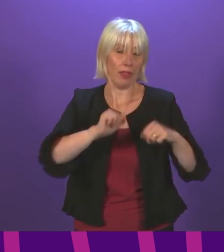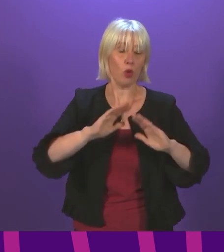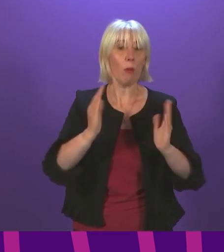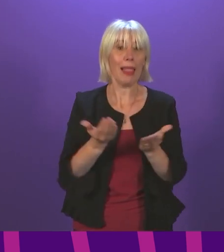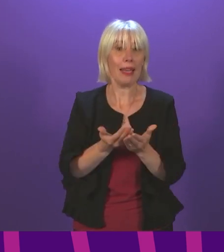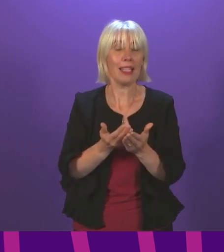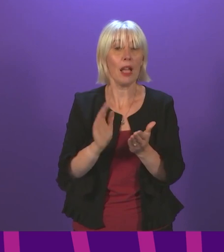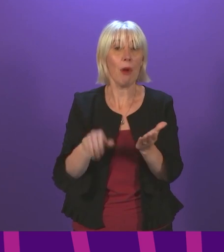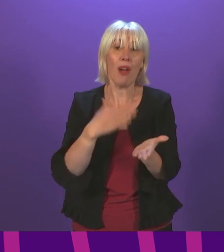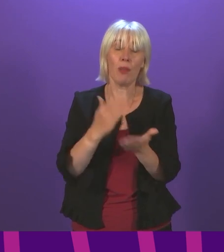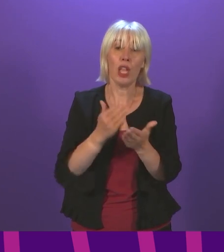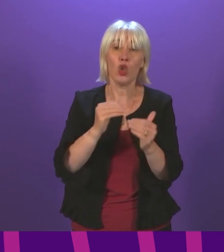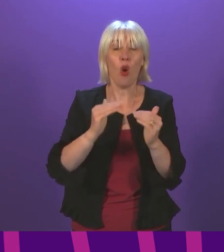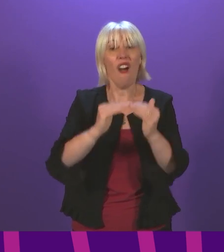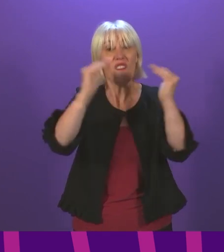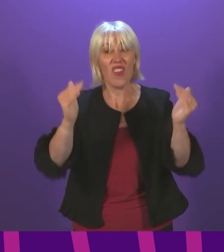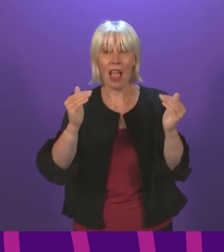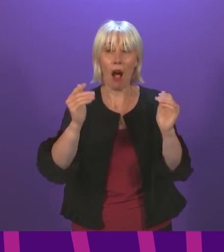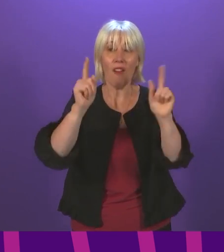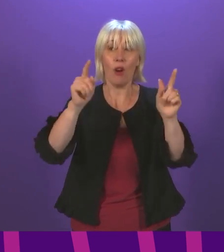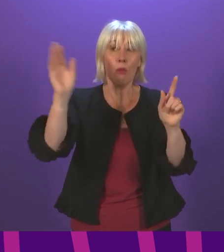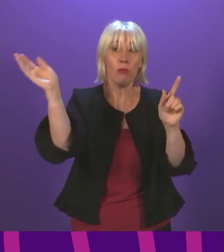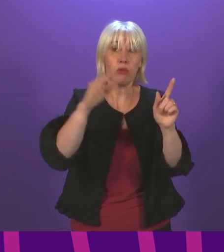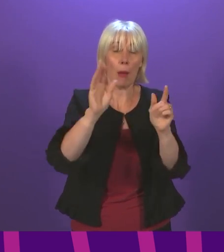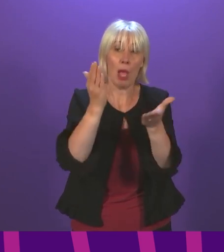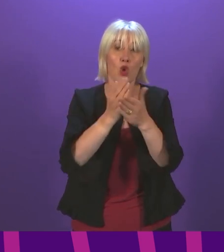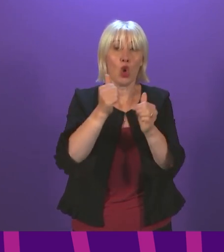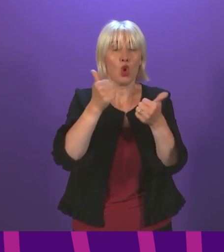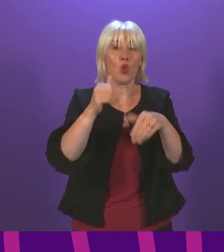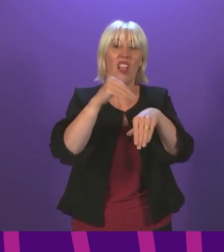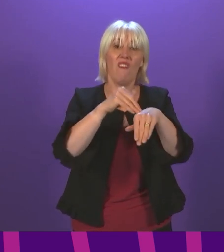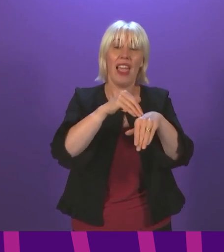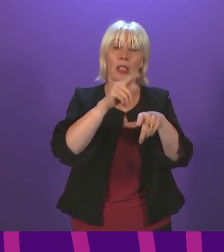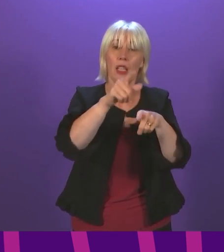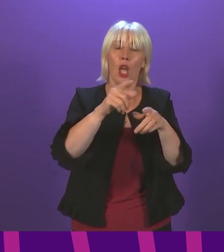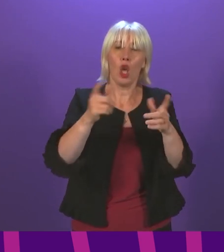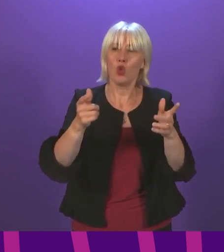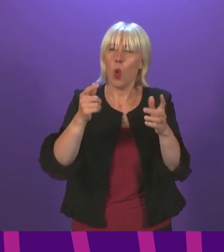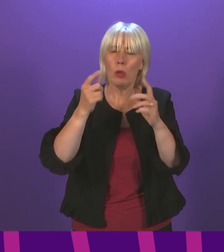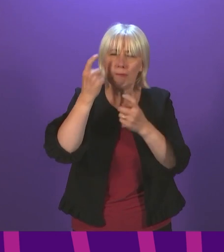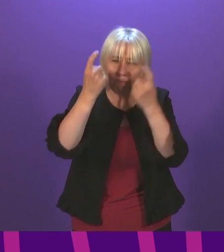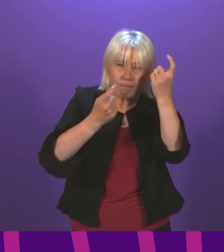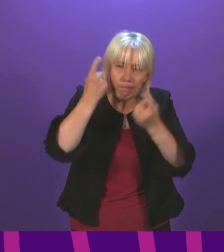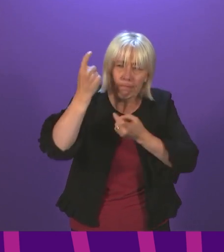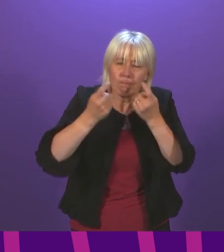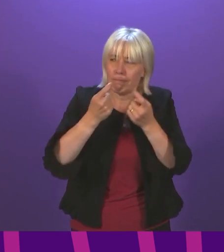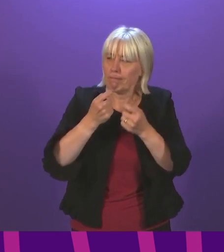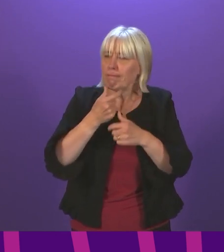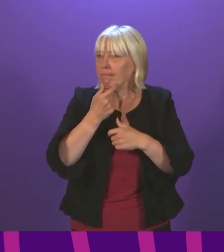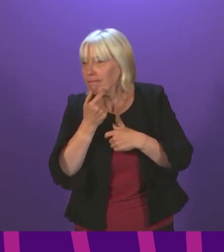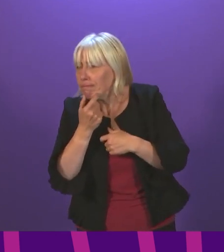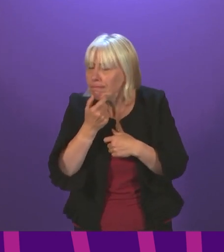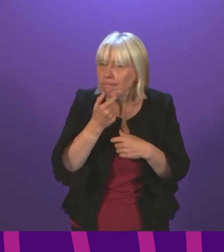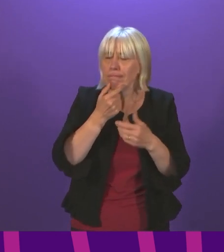to do that in a way that is fair and just and actually has the intended effect. So, these things require a lot of very careful consideration. They require